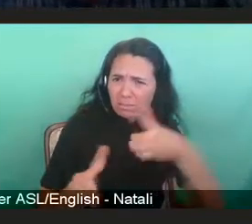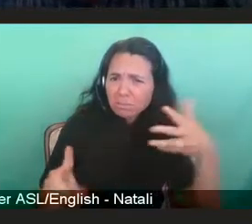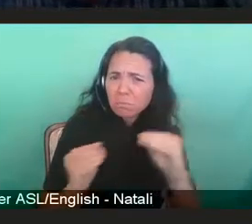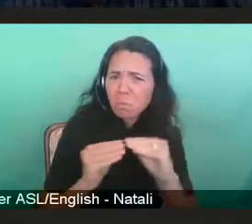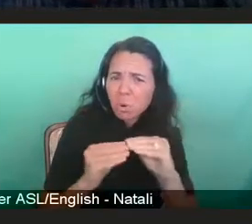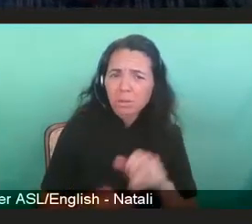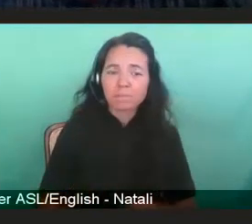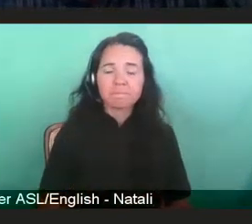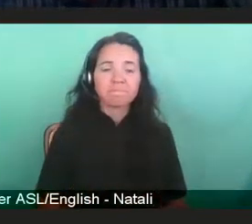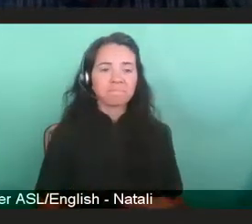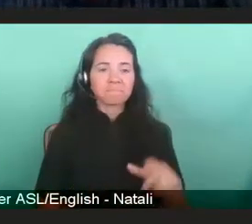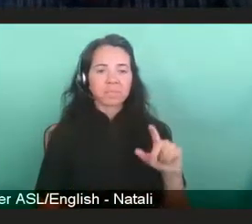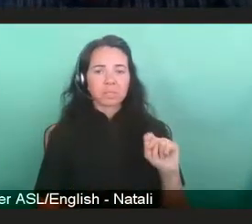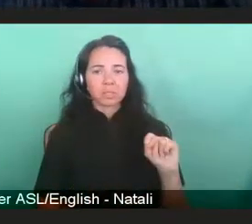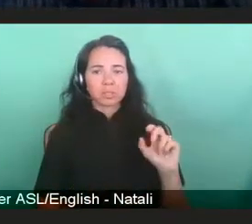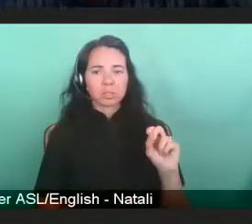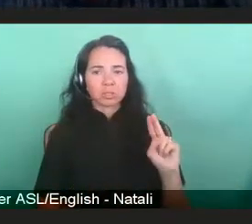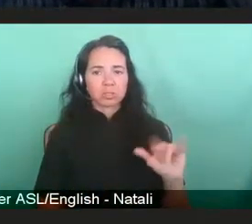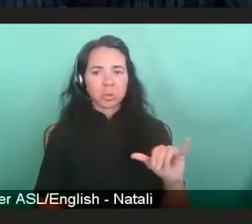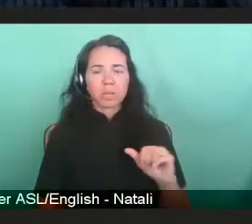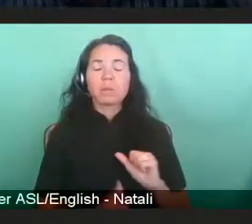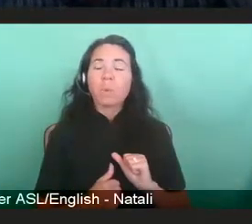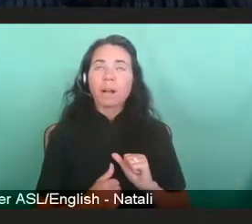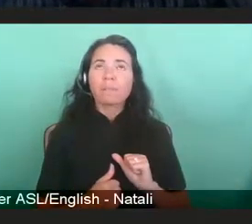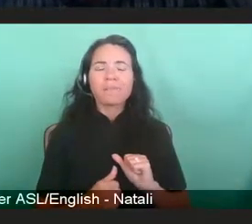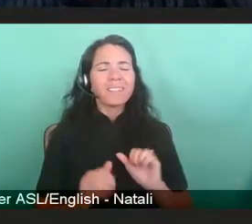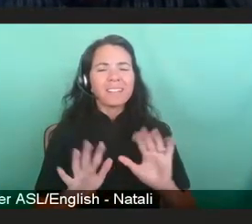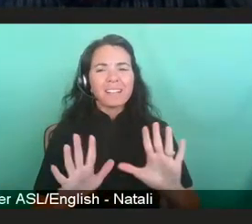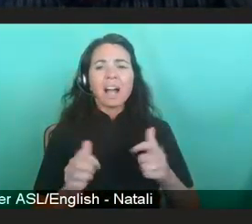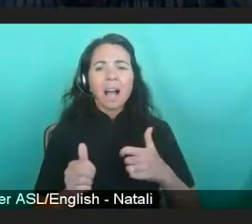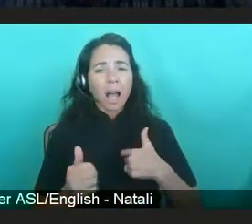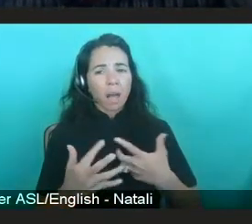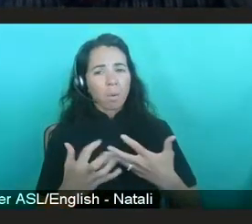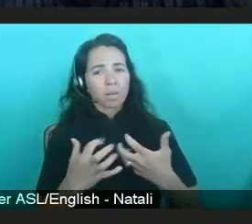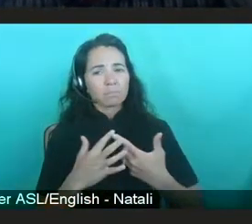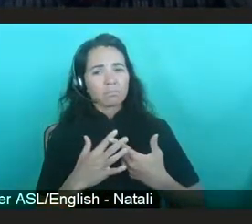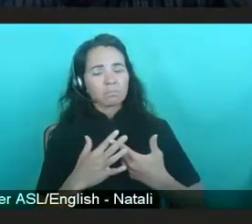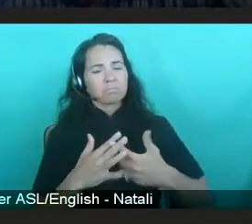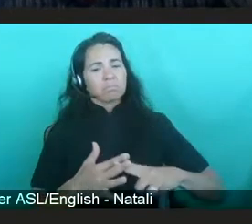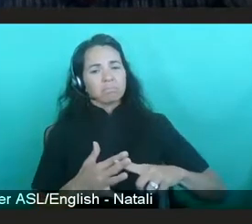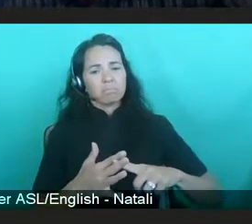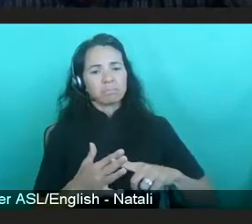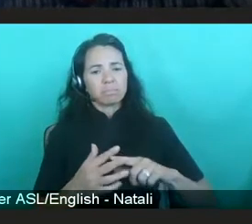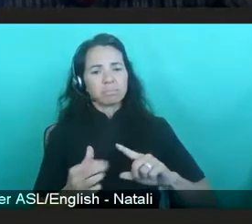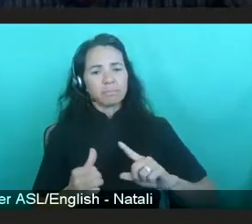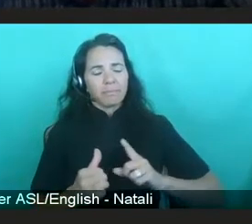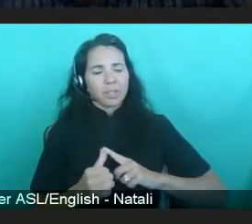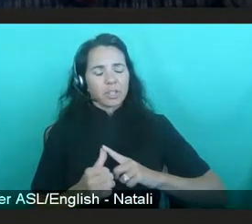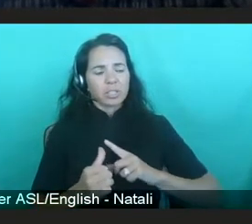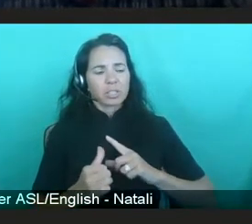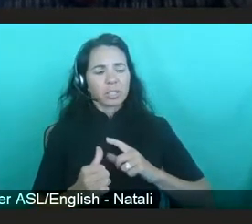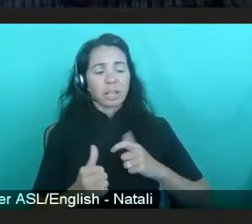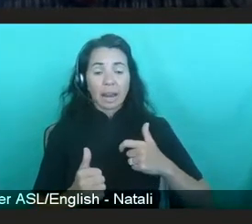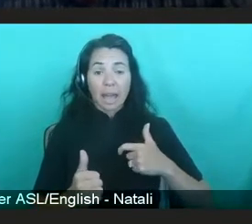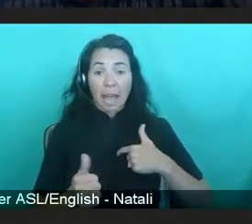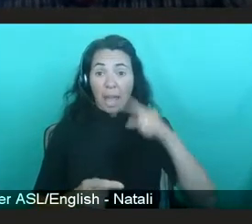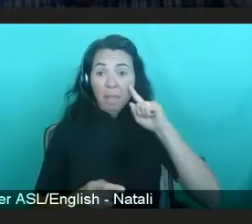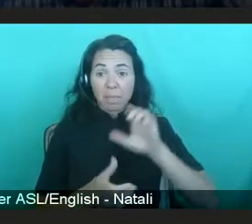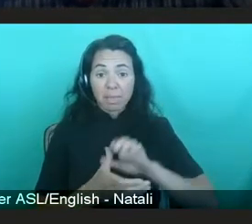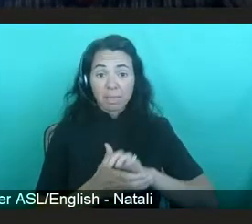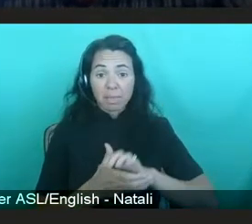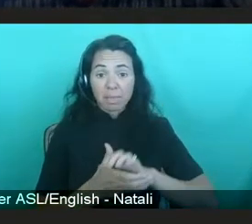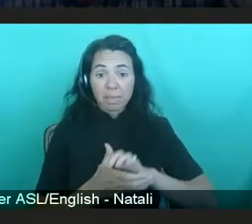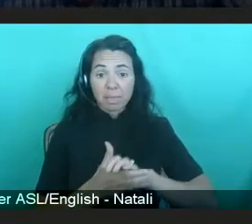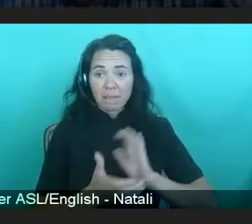Well, I think I'd like to begin and share that I believe peers are the most